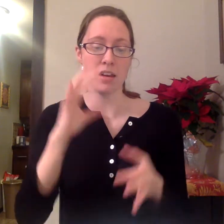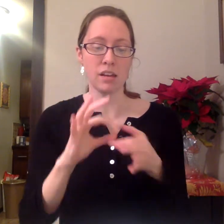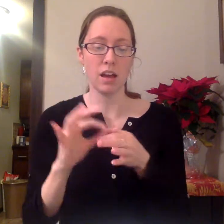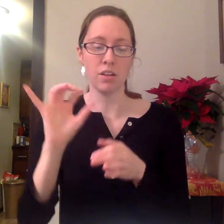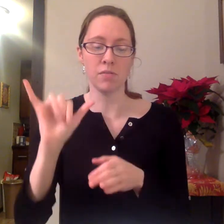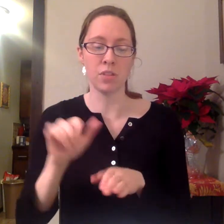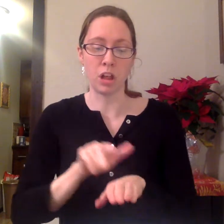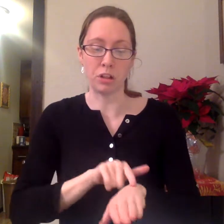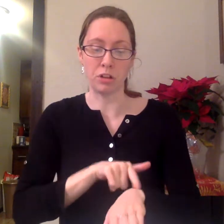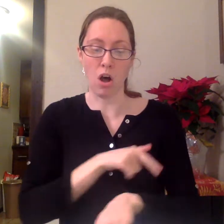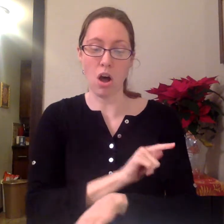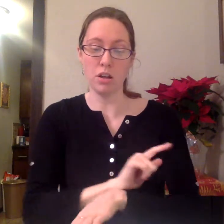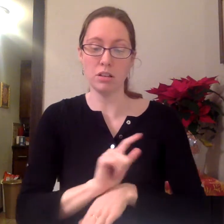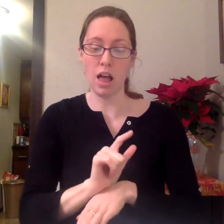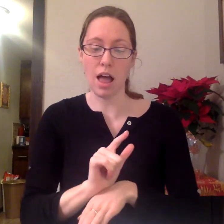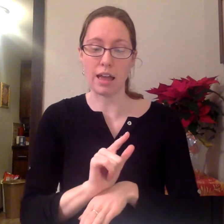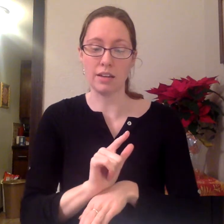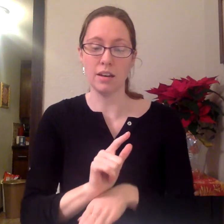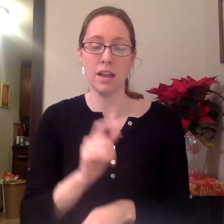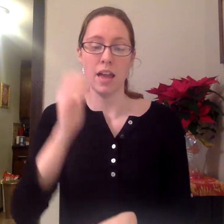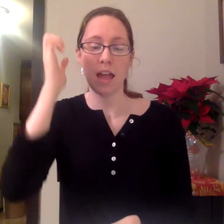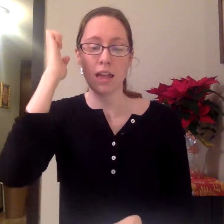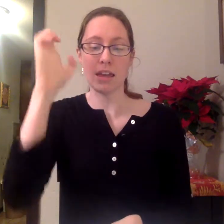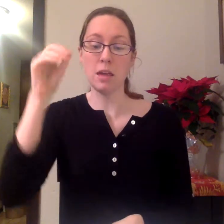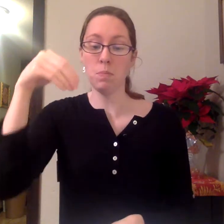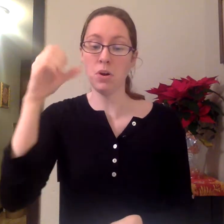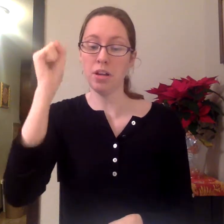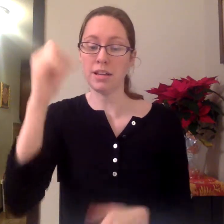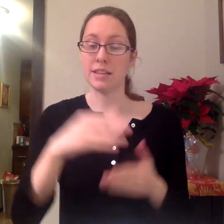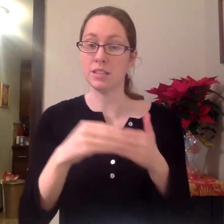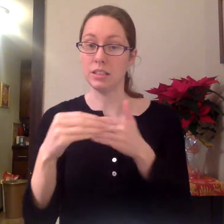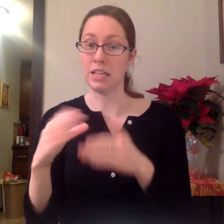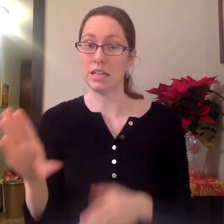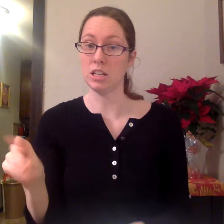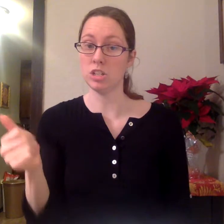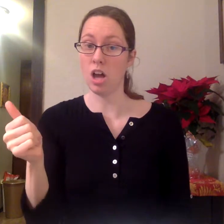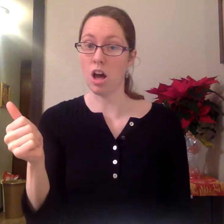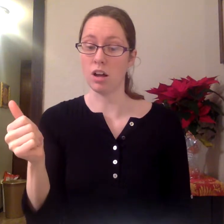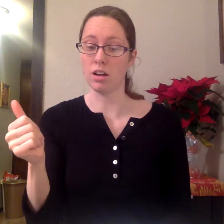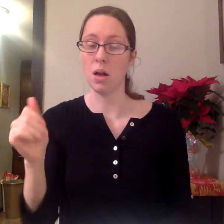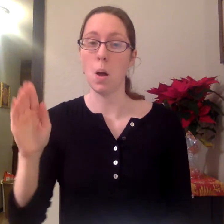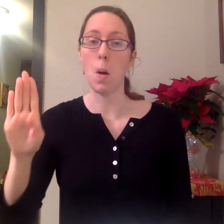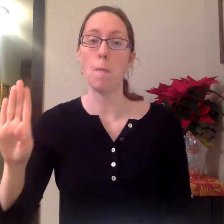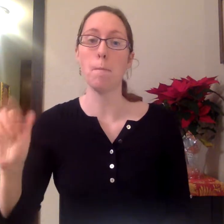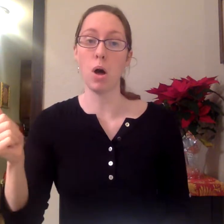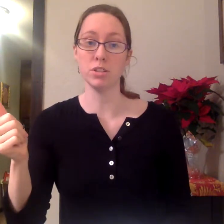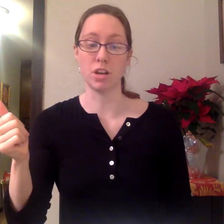of the long line, he put his lead dog, Balto.